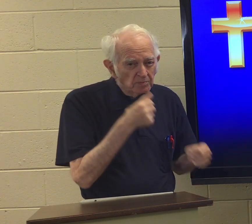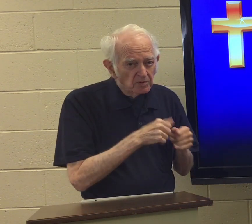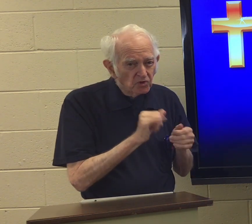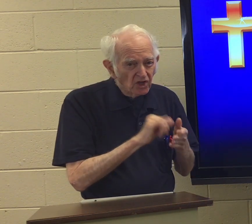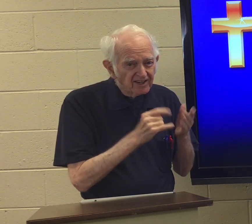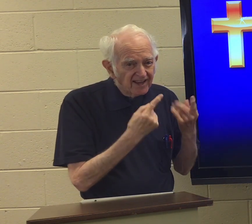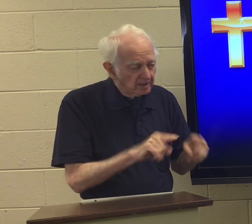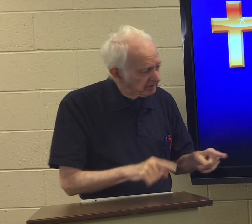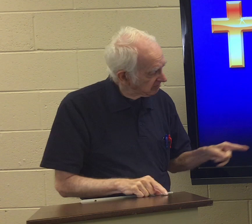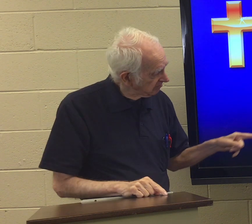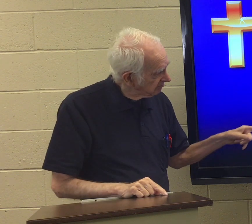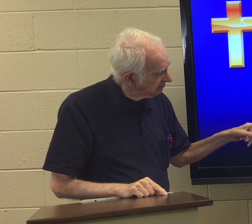You remember that happening?